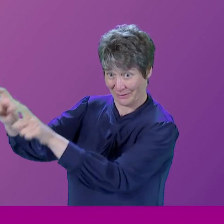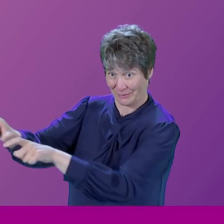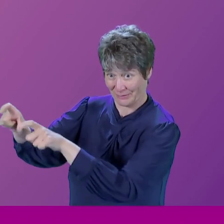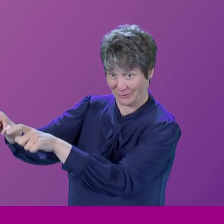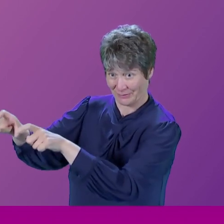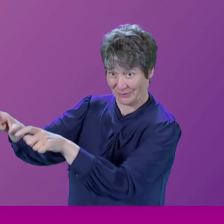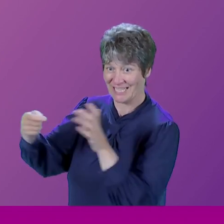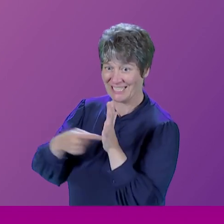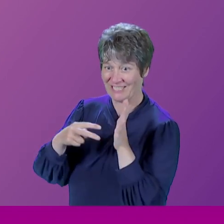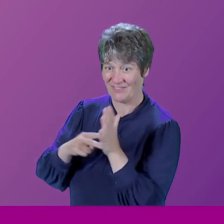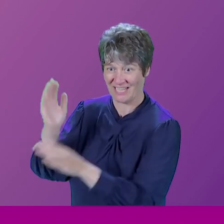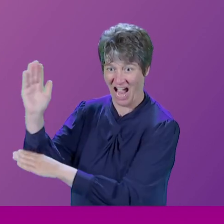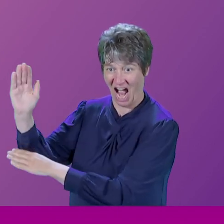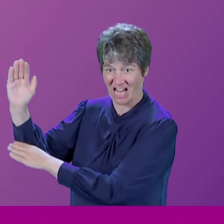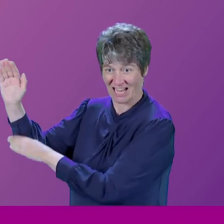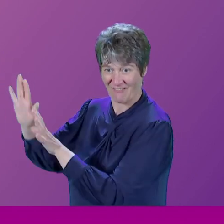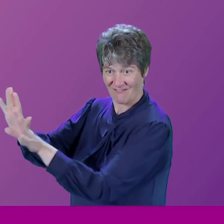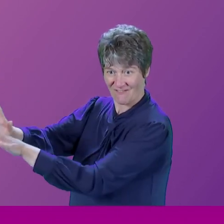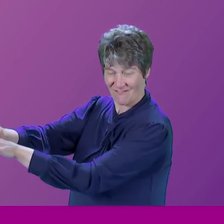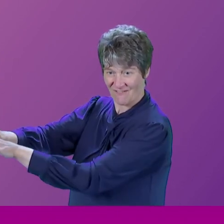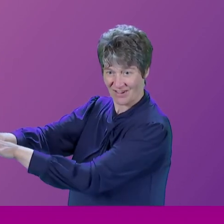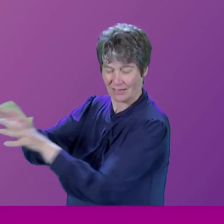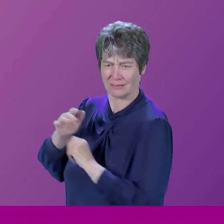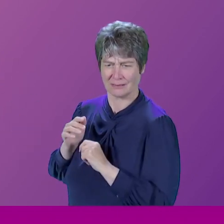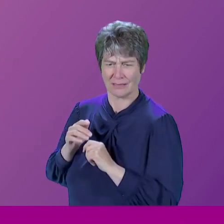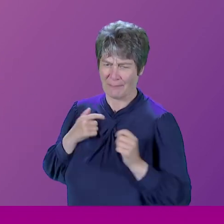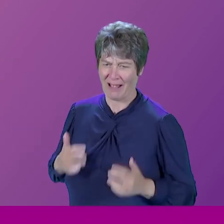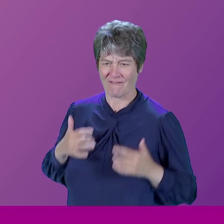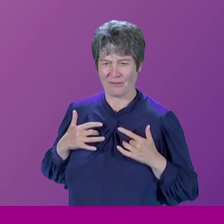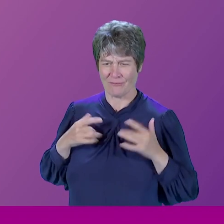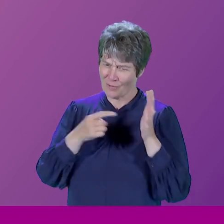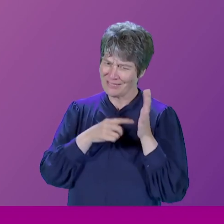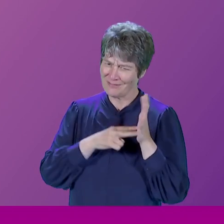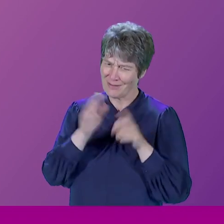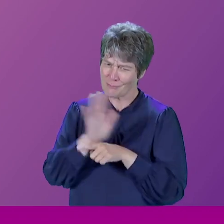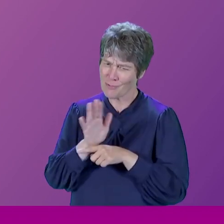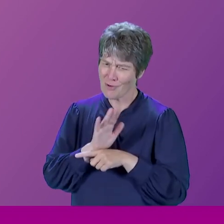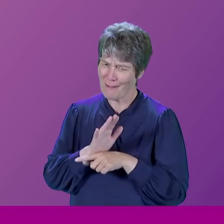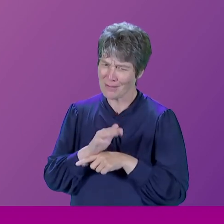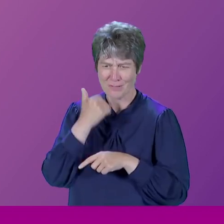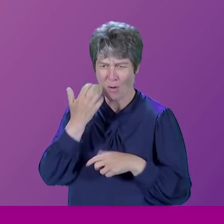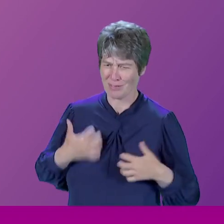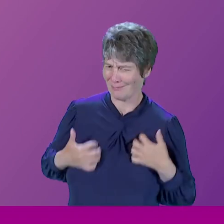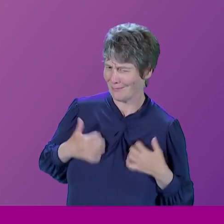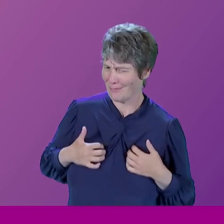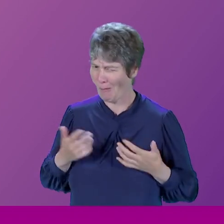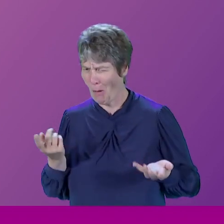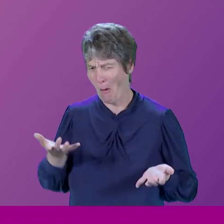I did buy a Stetson. And hat buying is always a very good sequence in these programmes. You know, wherever you go, you can